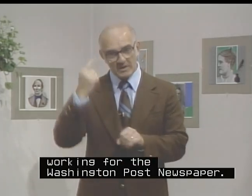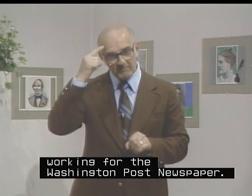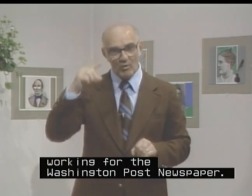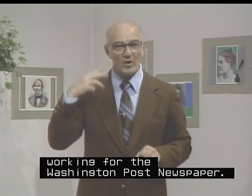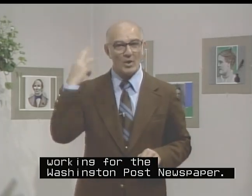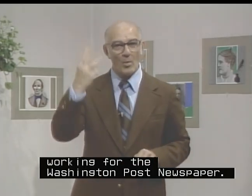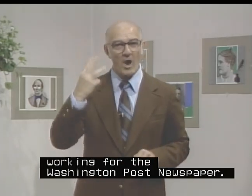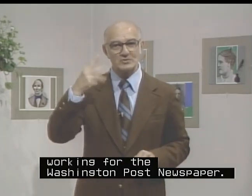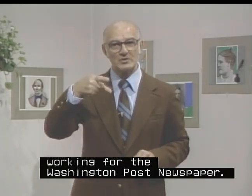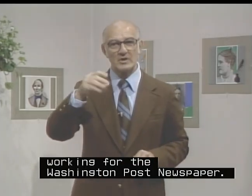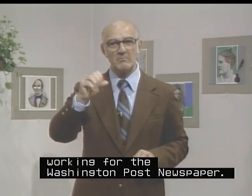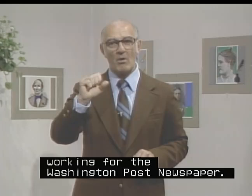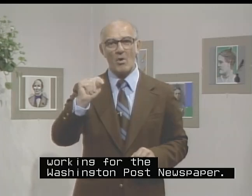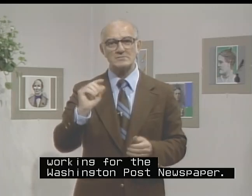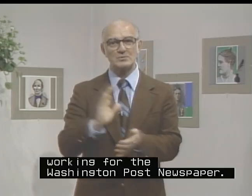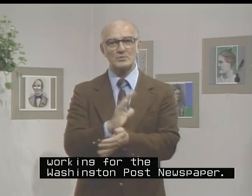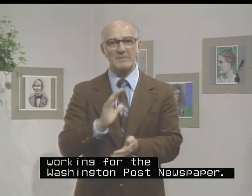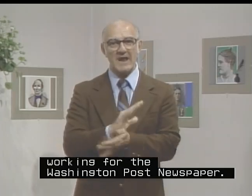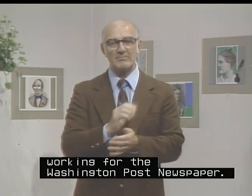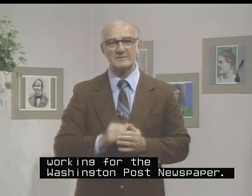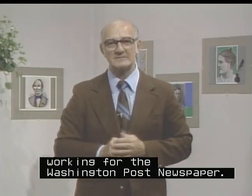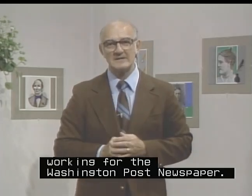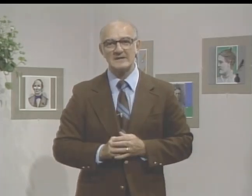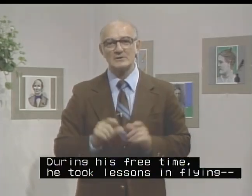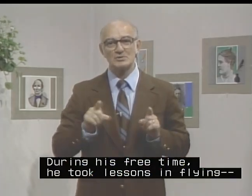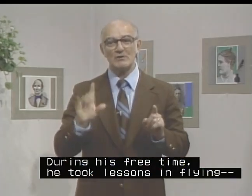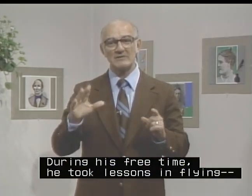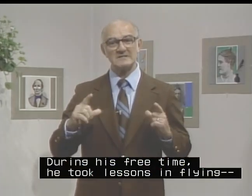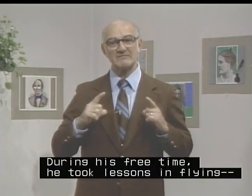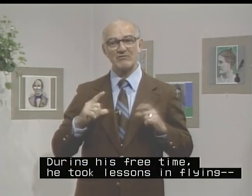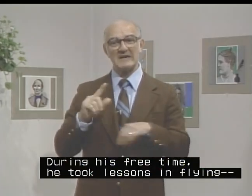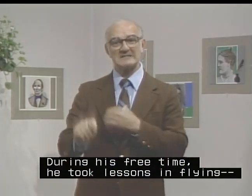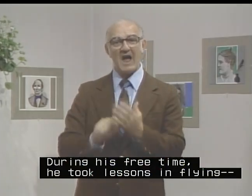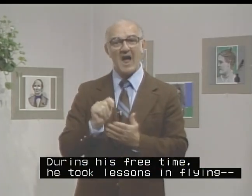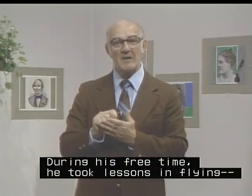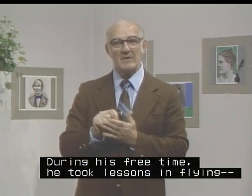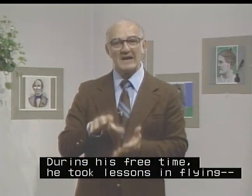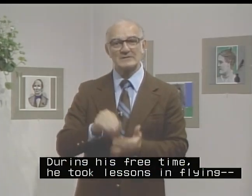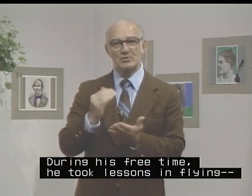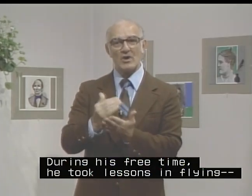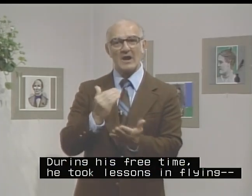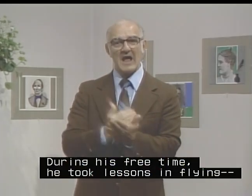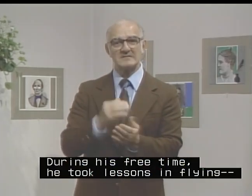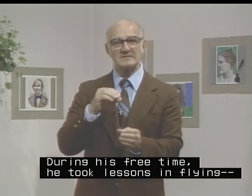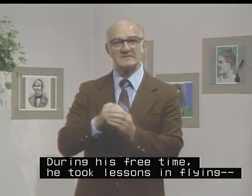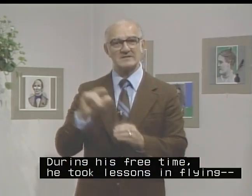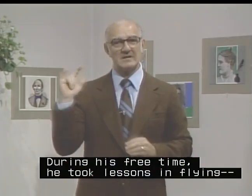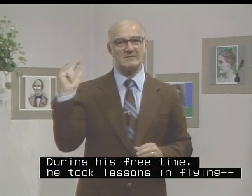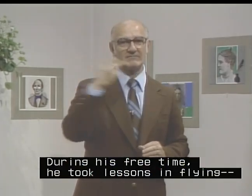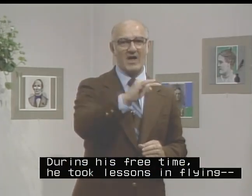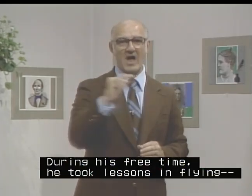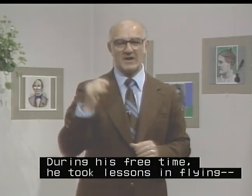for the Washington Post newspaper. During his free time, he took lessons in flying,